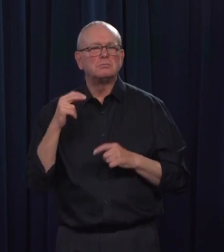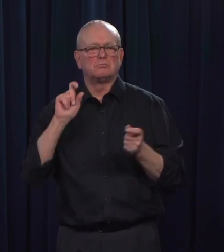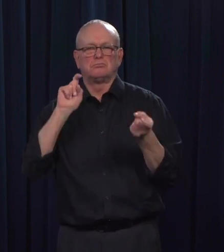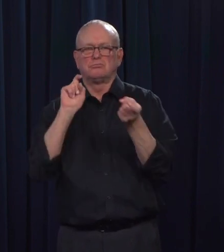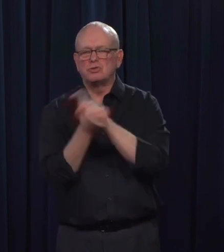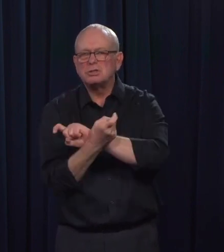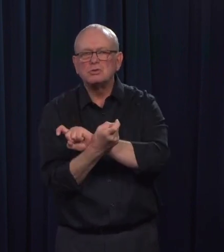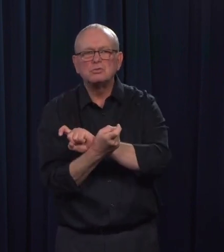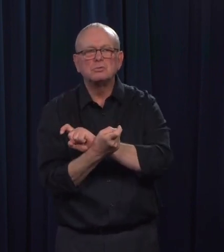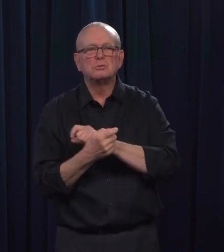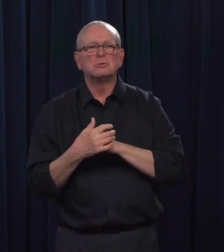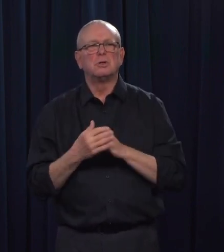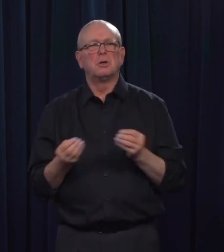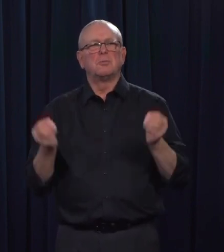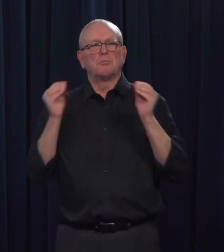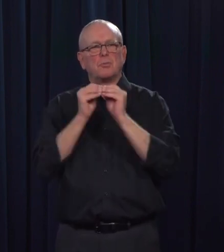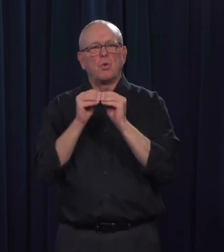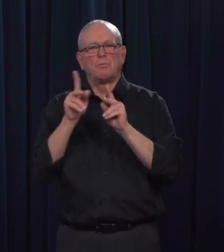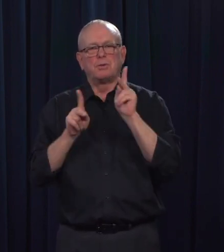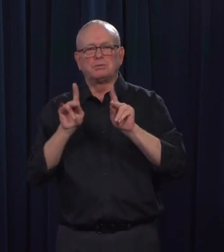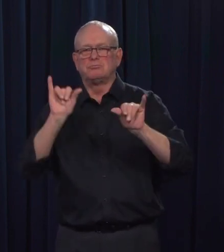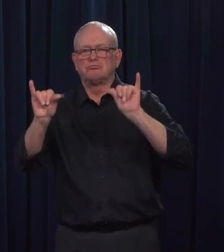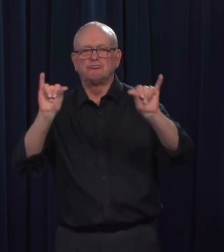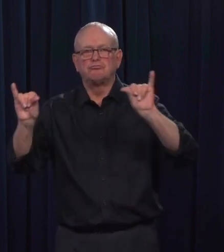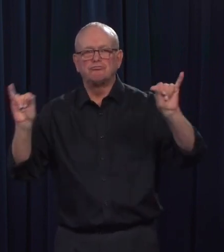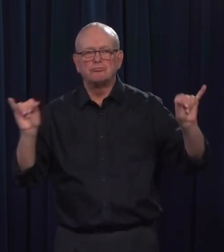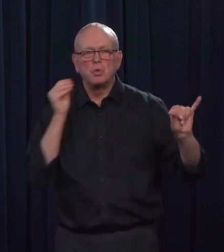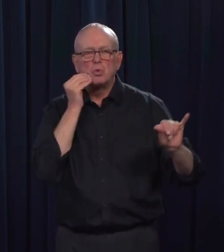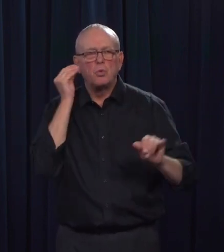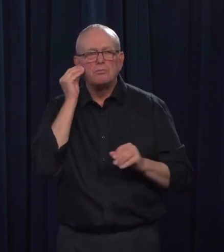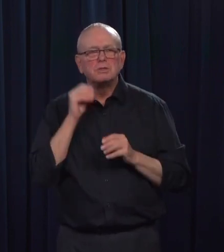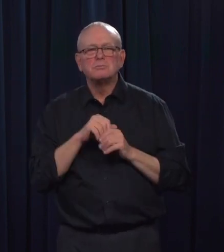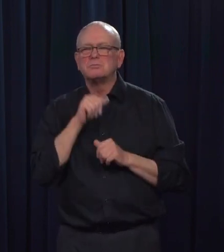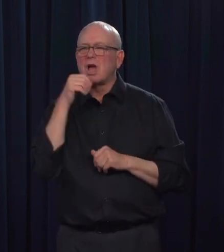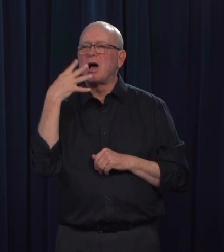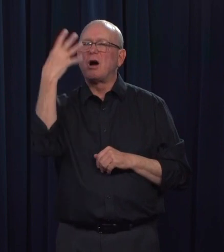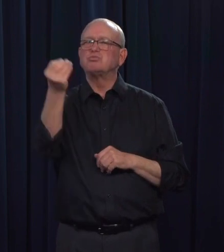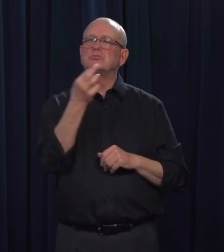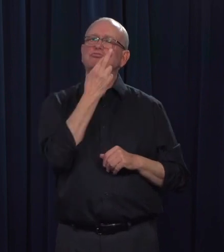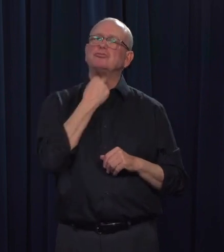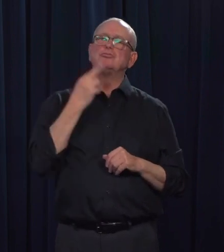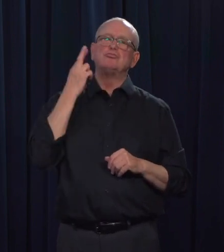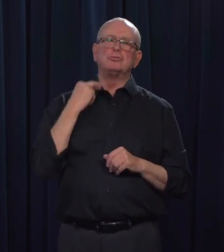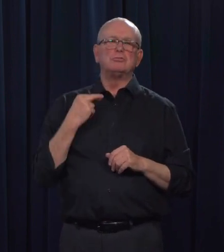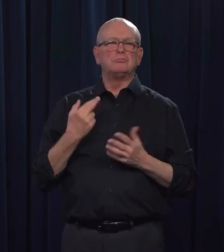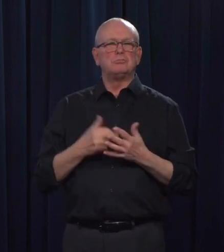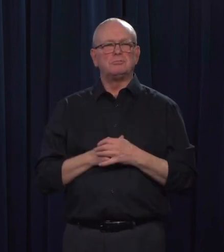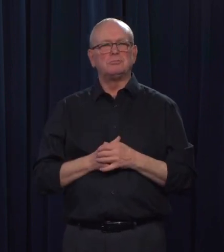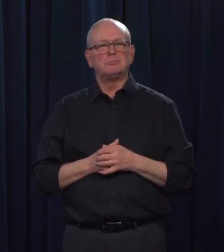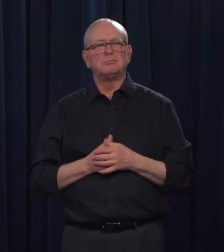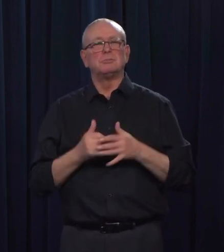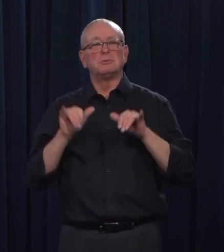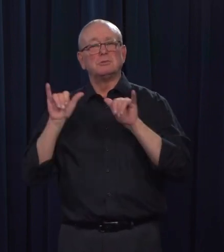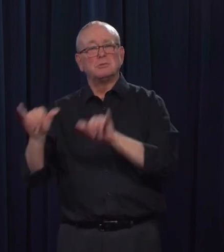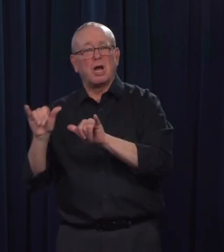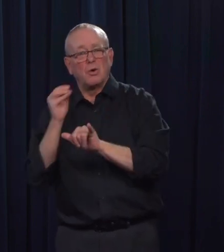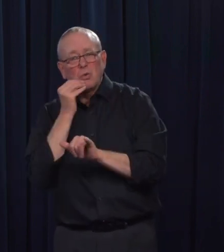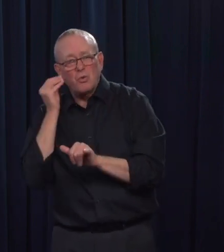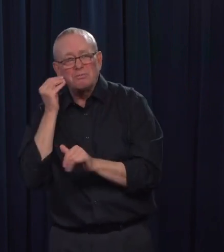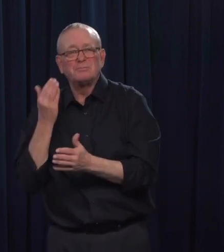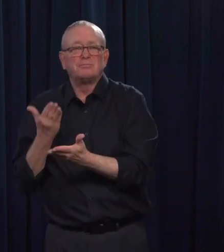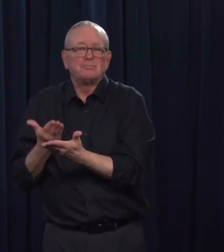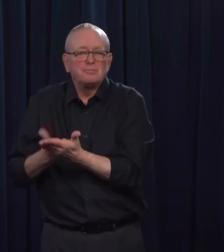to the grocery store. And some have unnecessarily been stockpiling or bulk buying out of fear of future shortages.